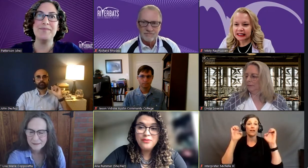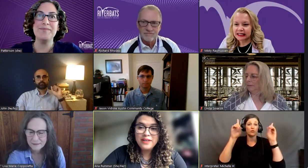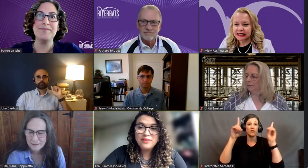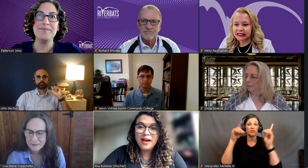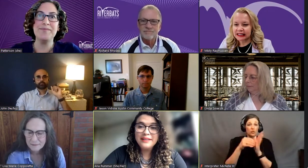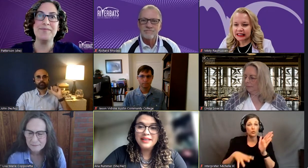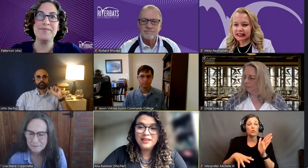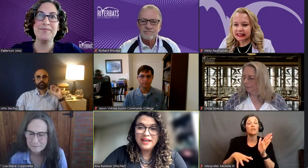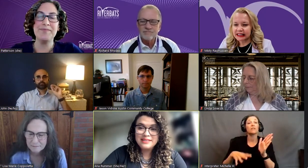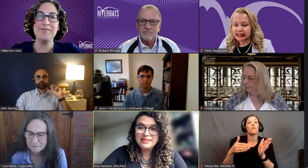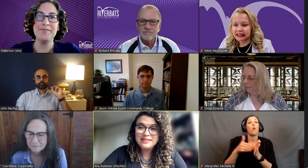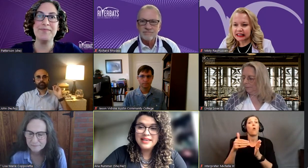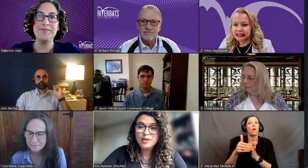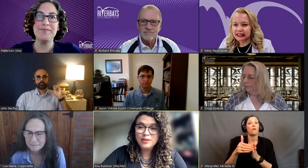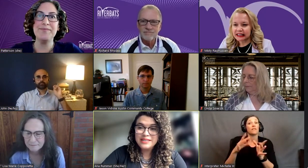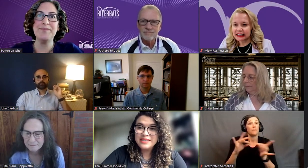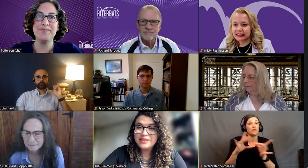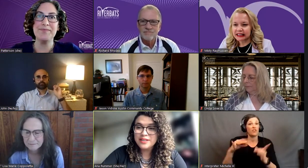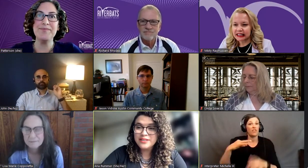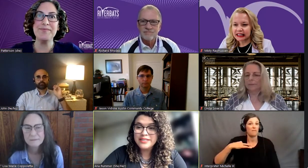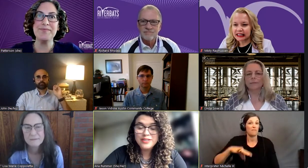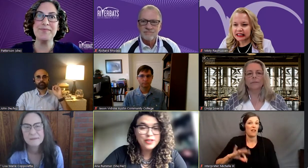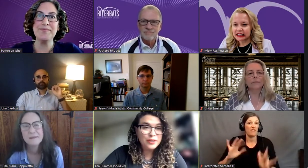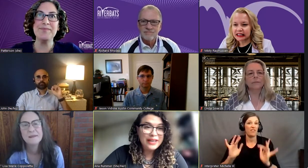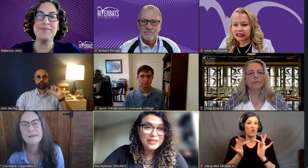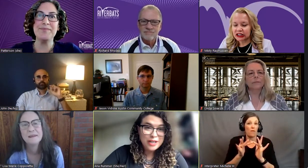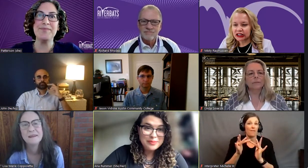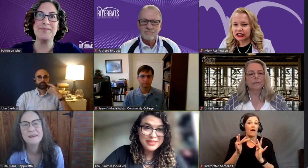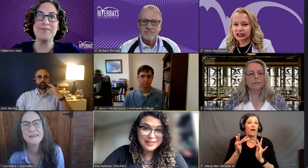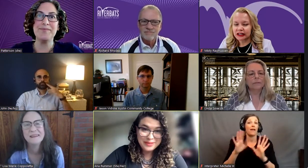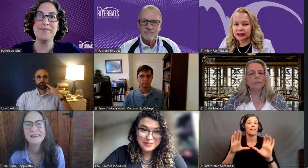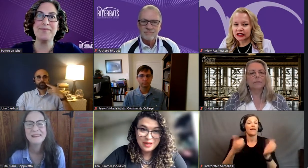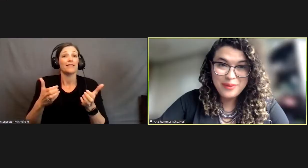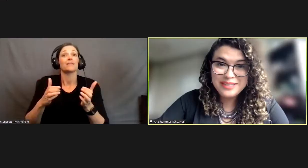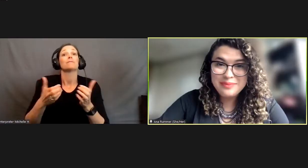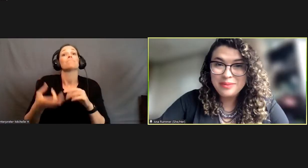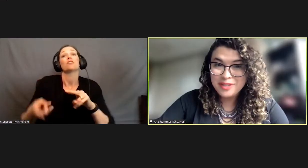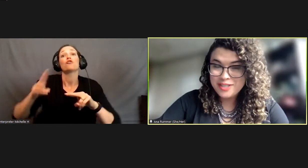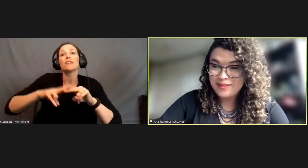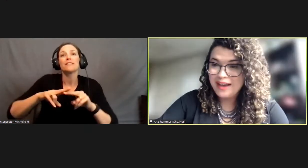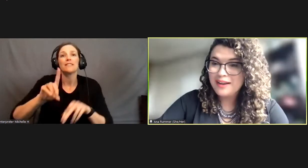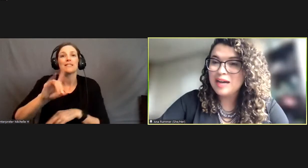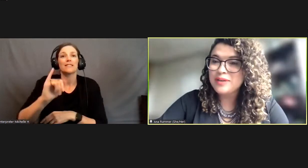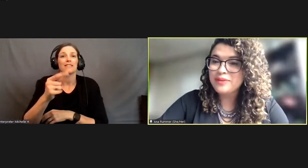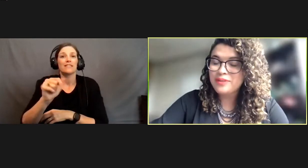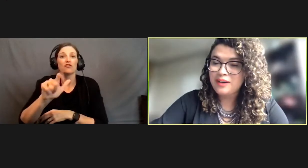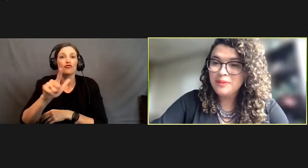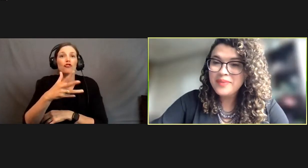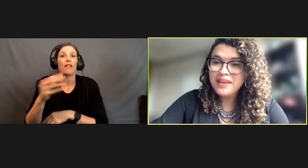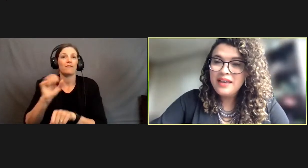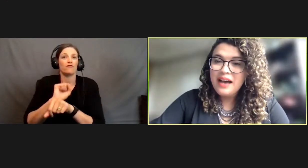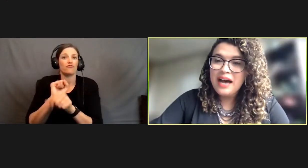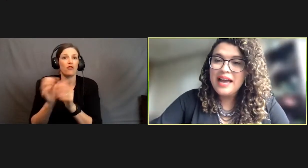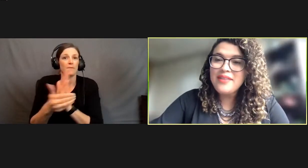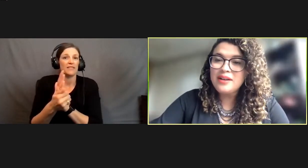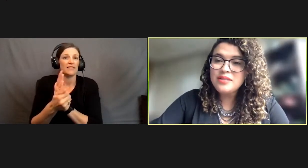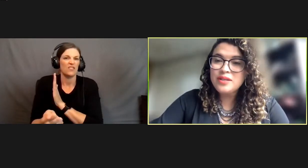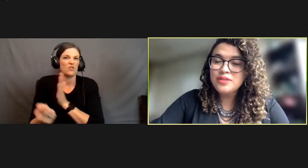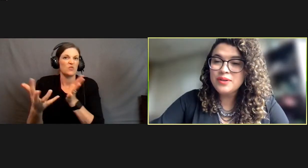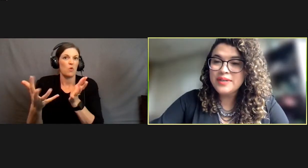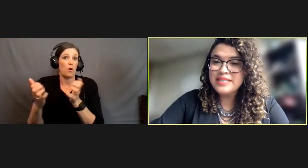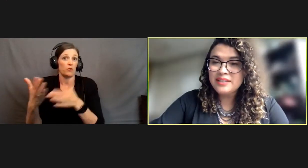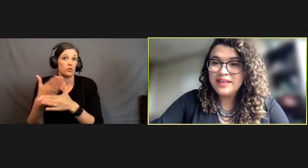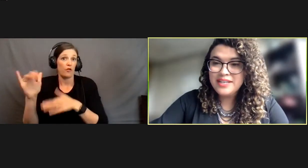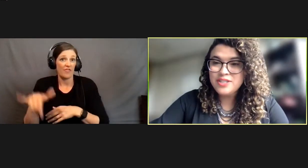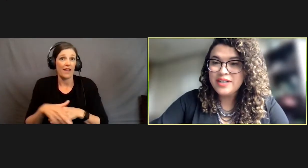the benefit of online classes as increasing their digital and job skills. So I wanted to be able to share that comment with y'all. And then also